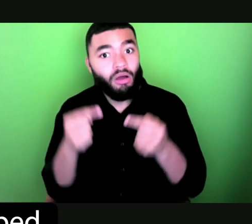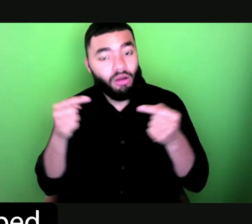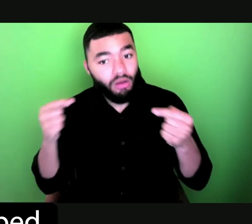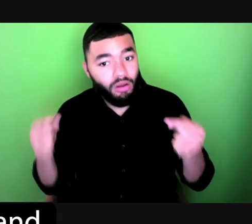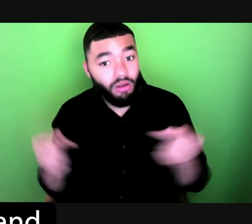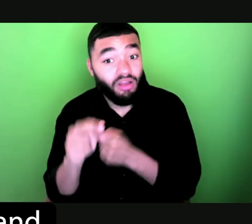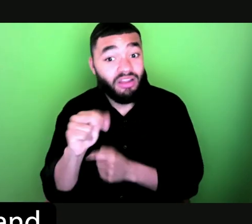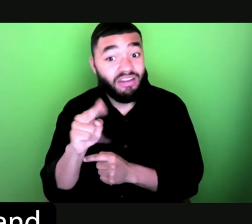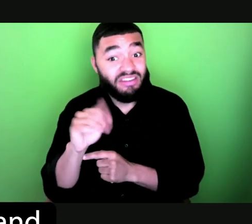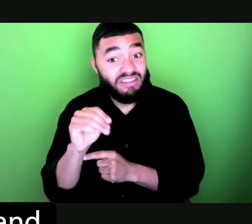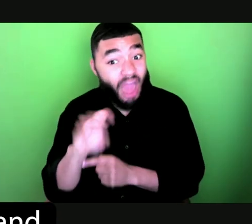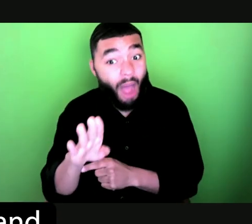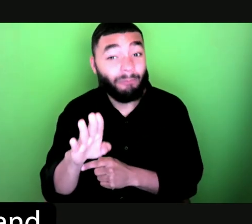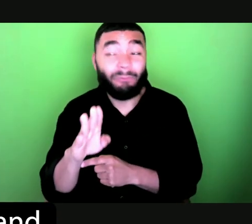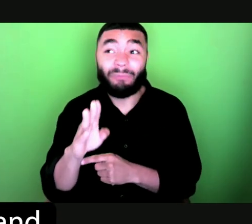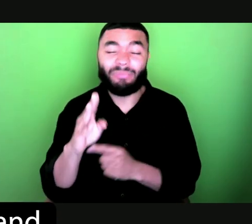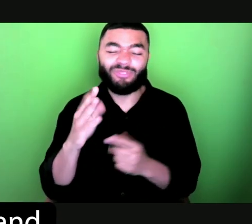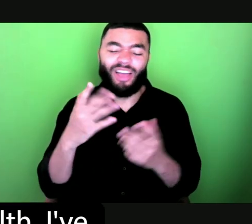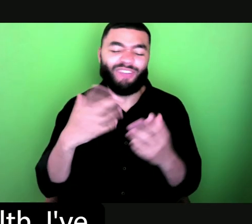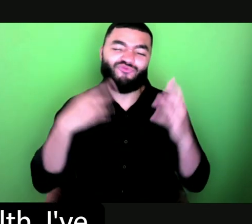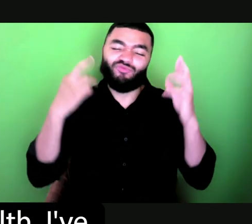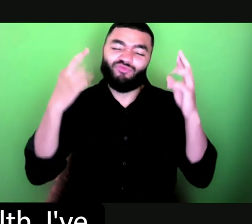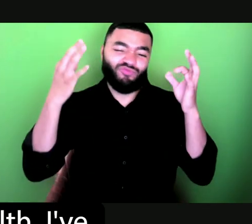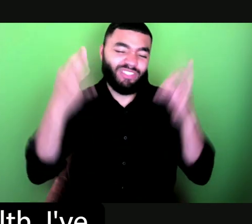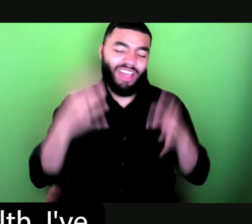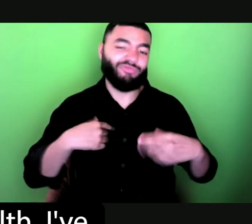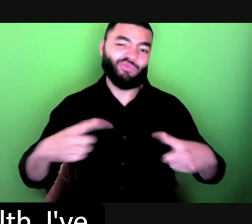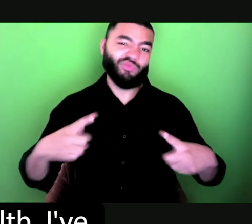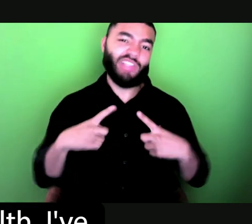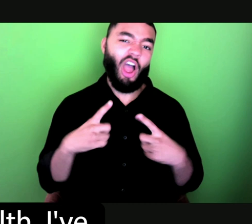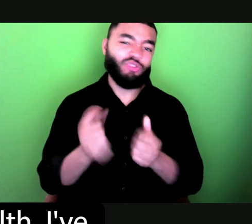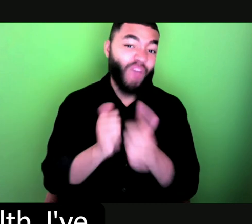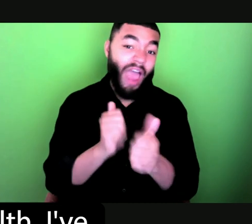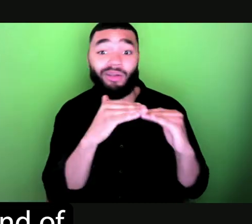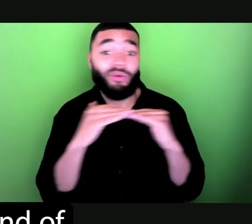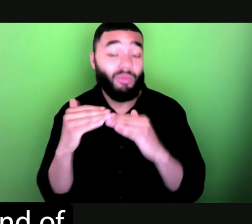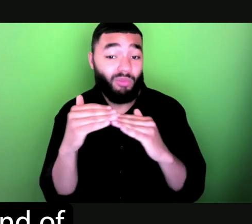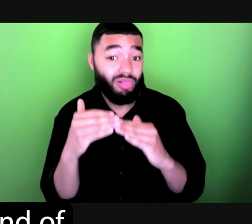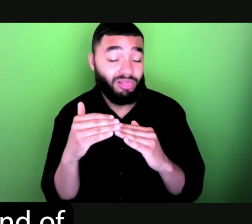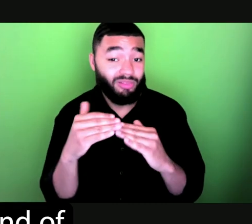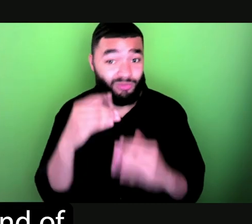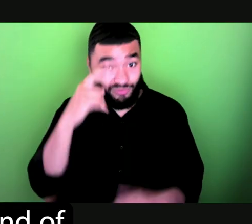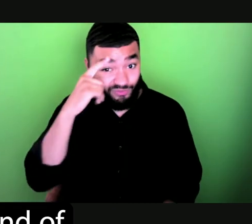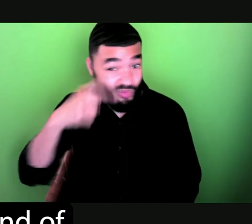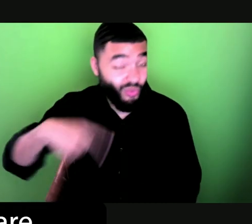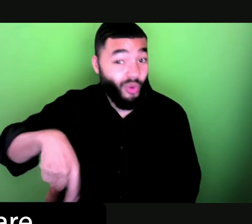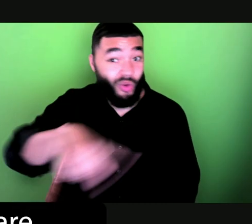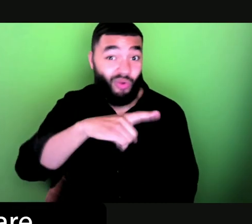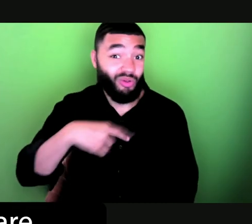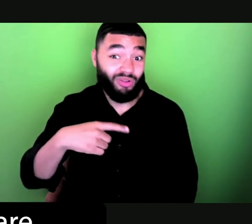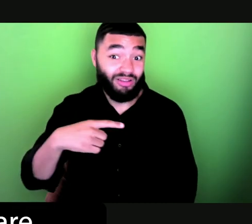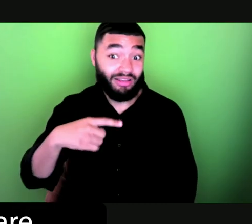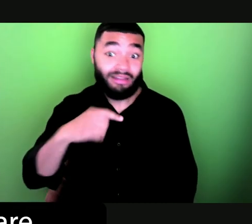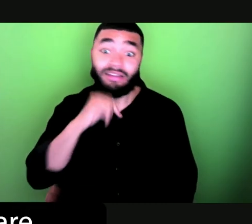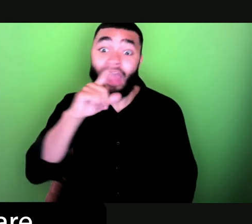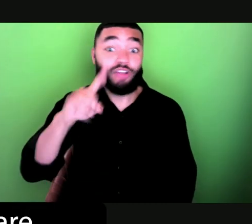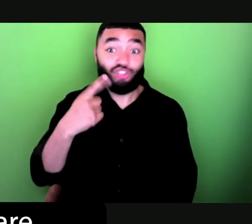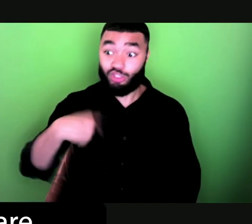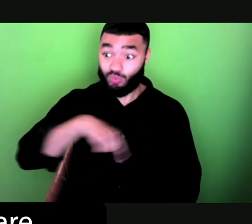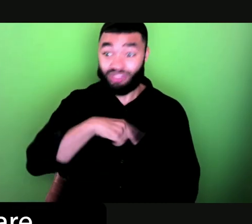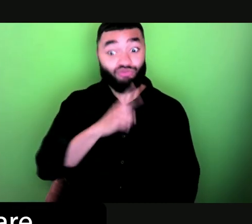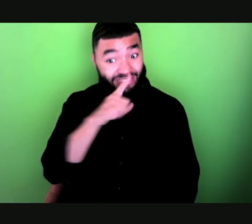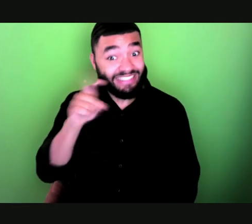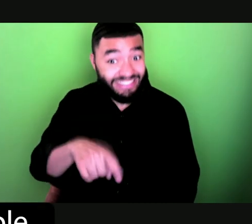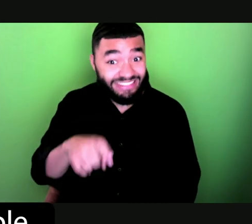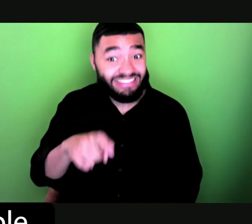some disabilities later in life, and some, like mental health, I've navigated my entire life. And just to kind of give background before I share my personal